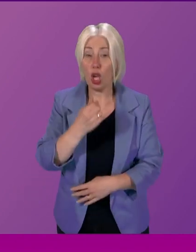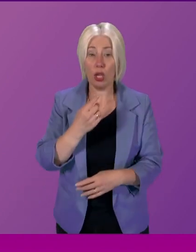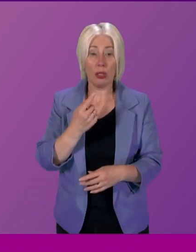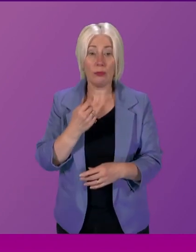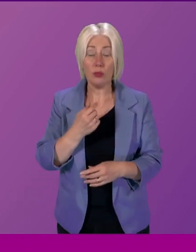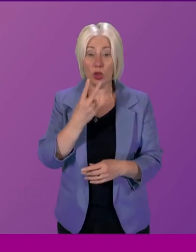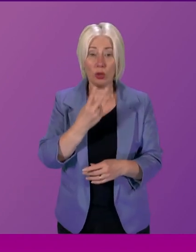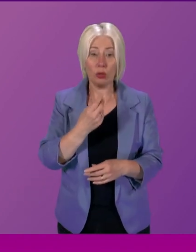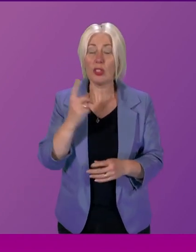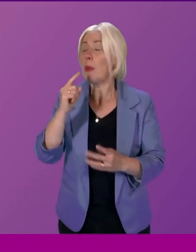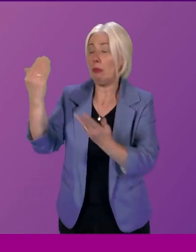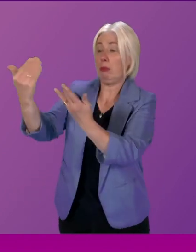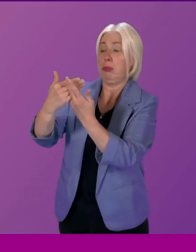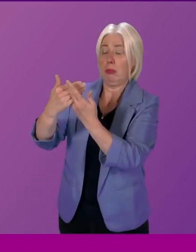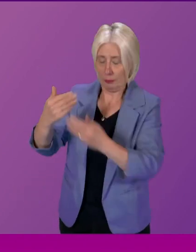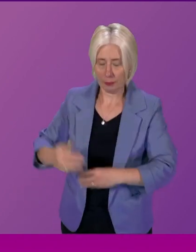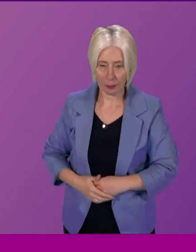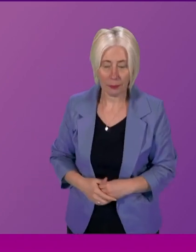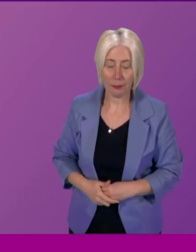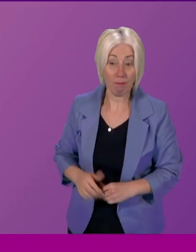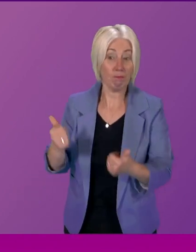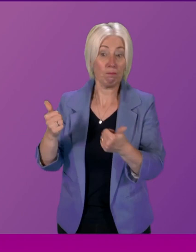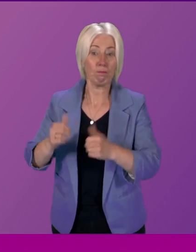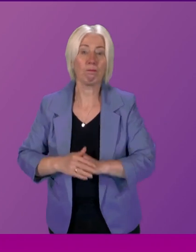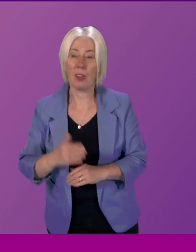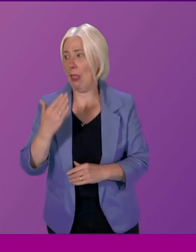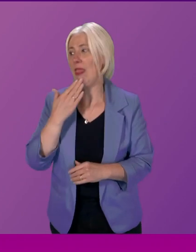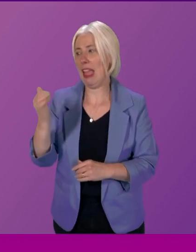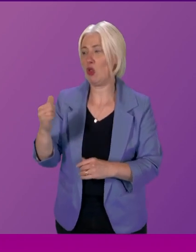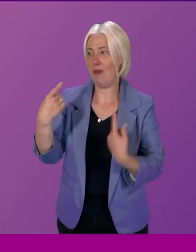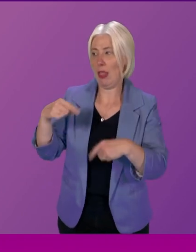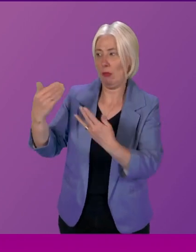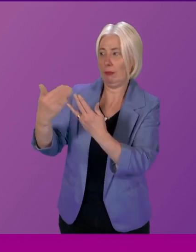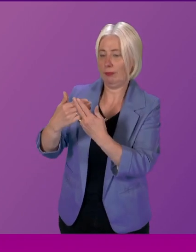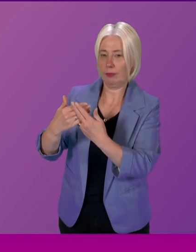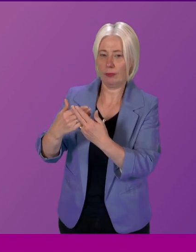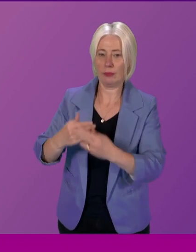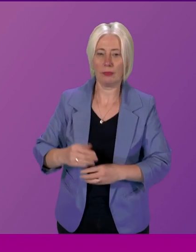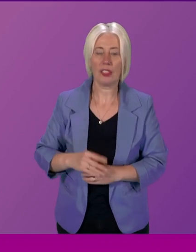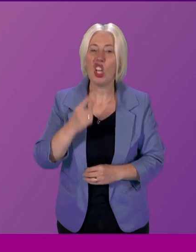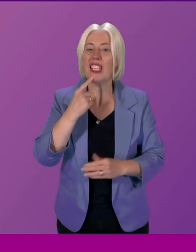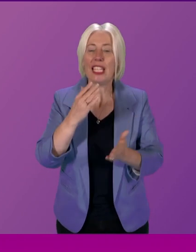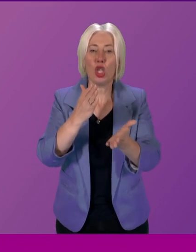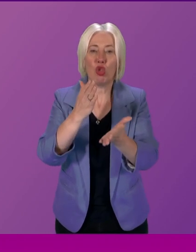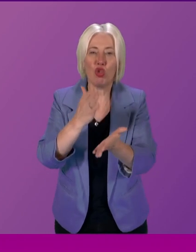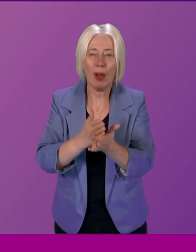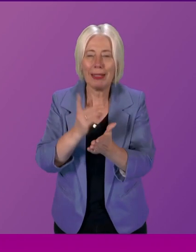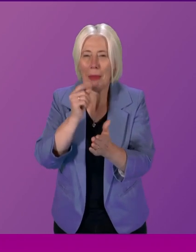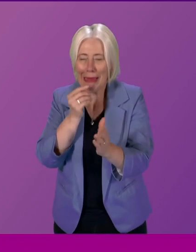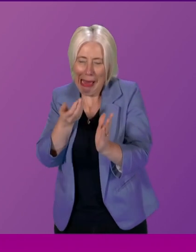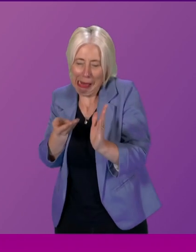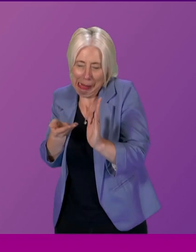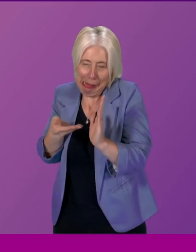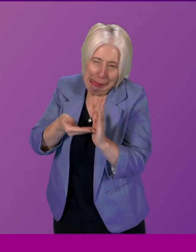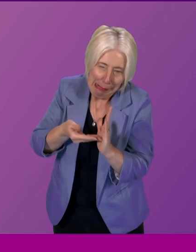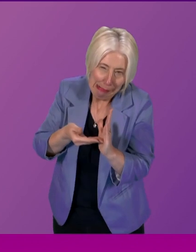yes of course Ruth McGuire I thank Michelle Thompson for taking intervention she mentioned trust there which lets me wedge in the bit of my speech